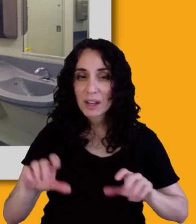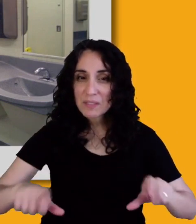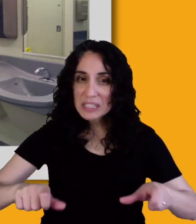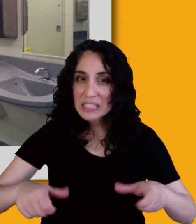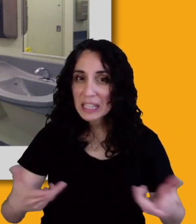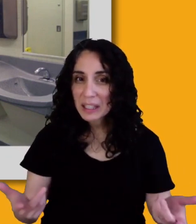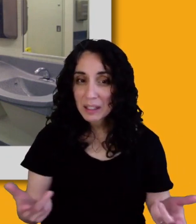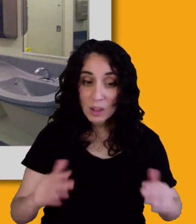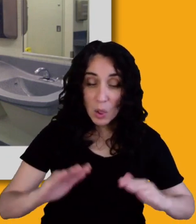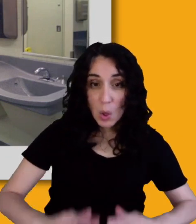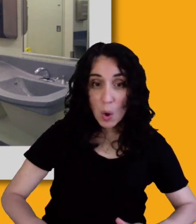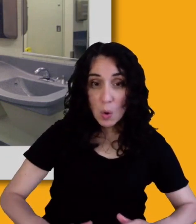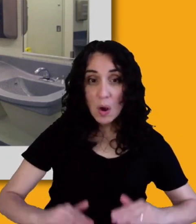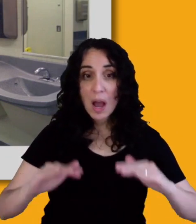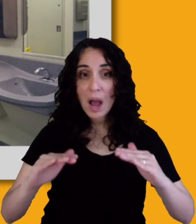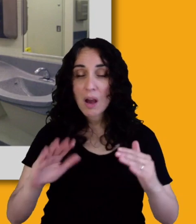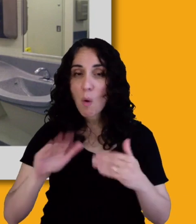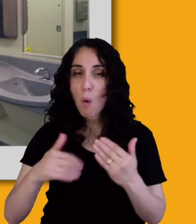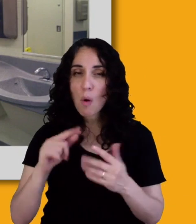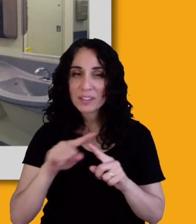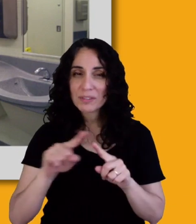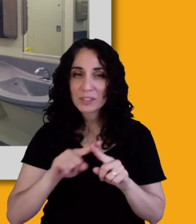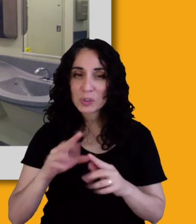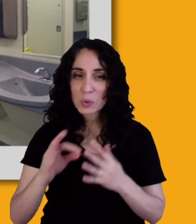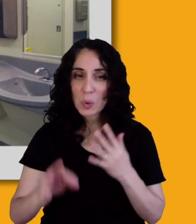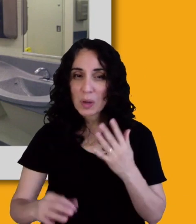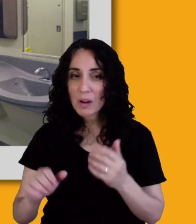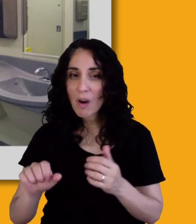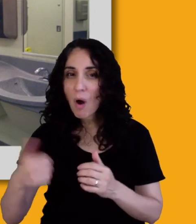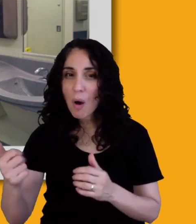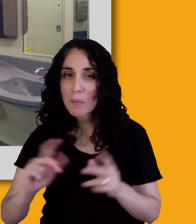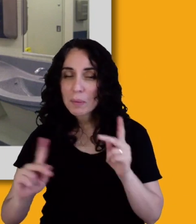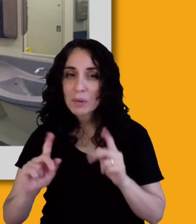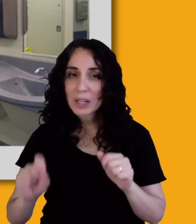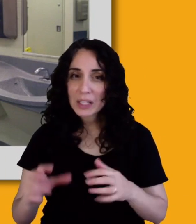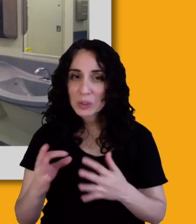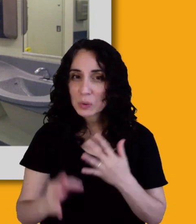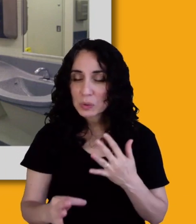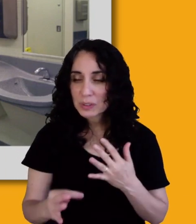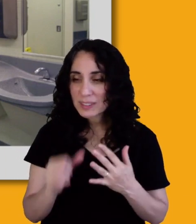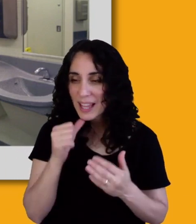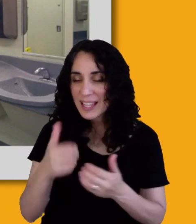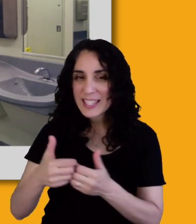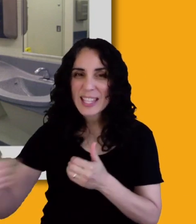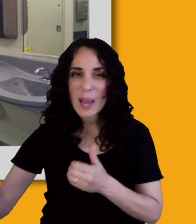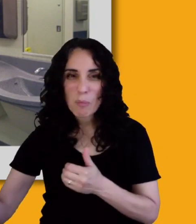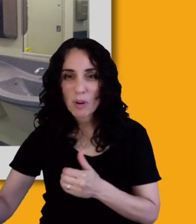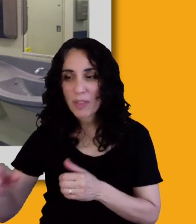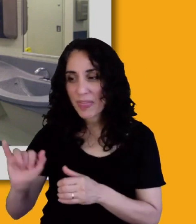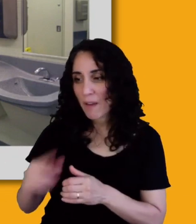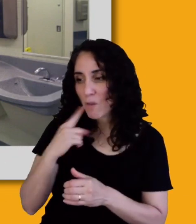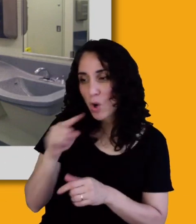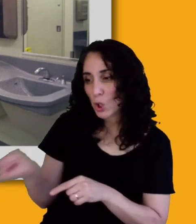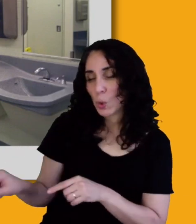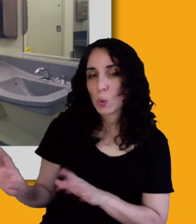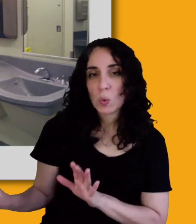human centered design. And it doesn't, it doesn't stigmatize or push somebody and say, oh, that one's for you. It's there